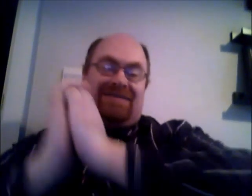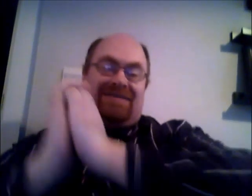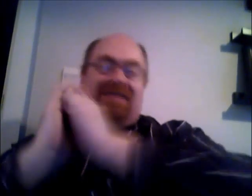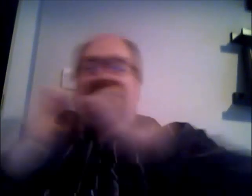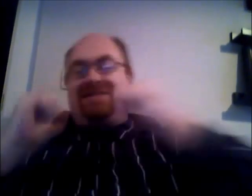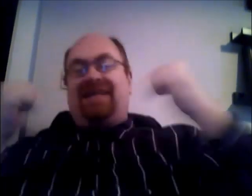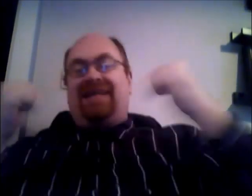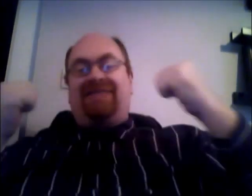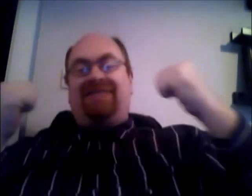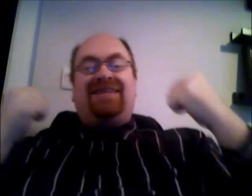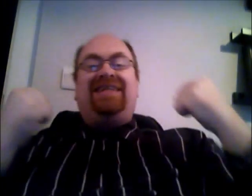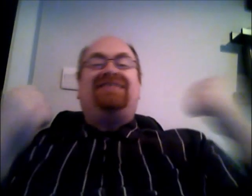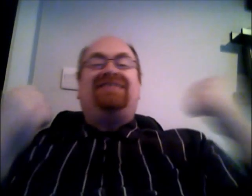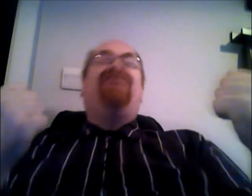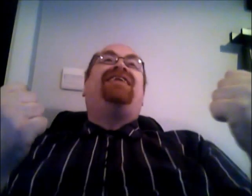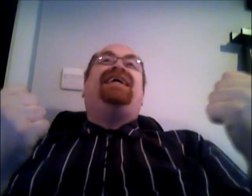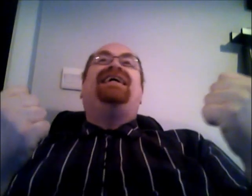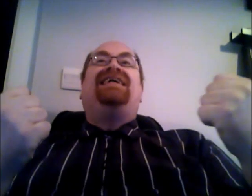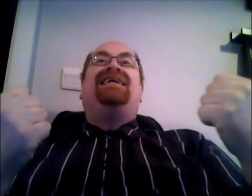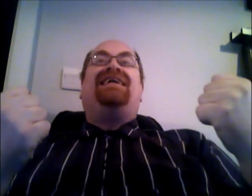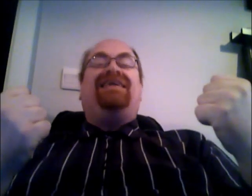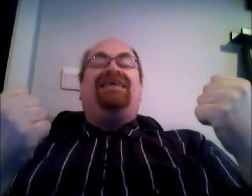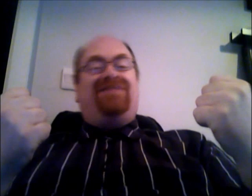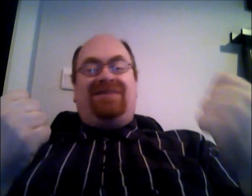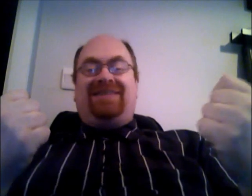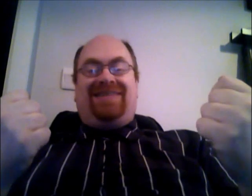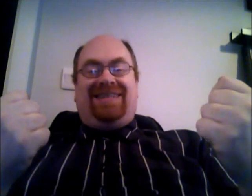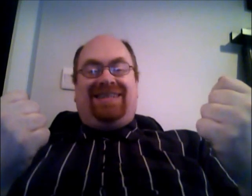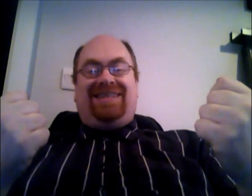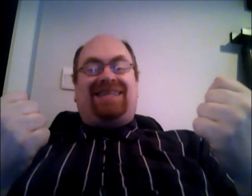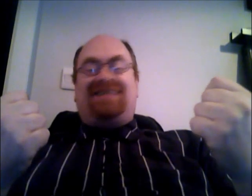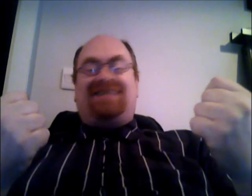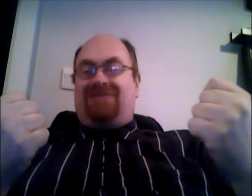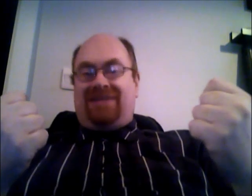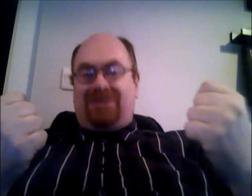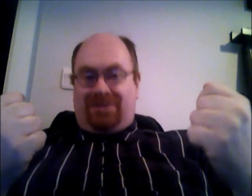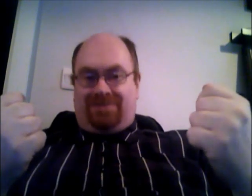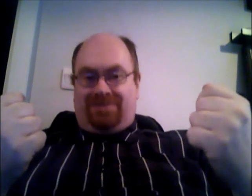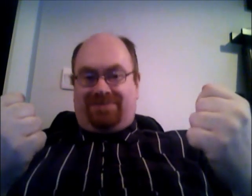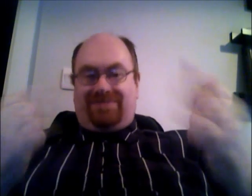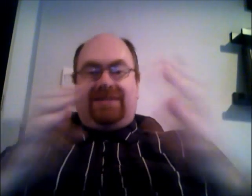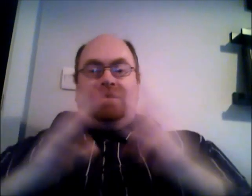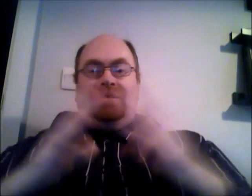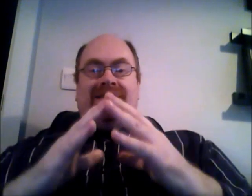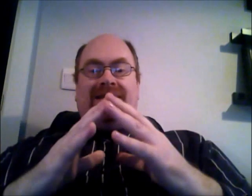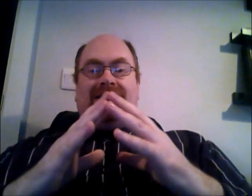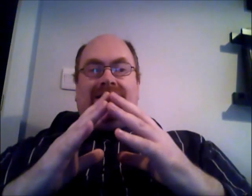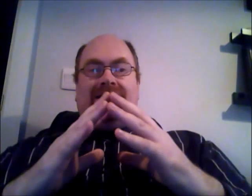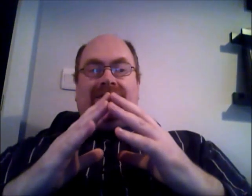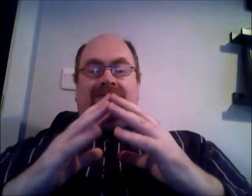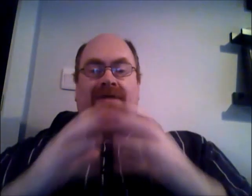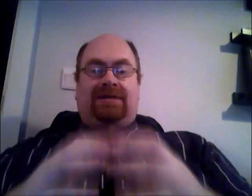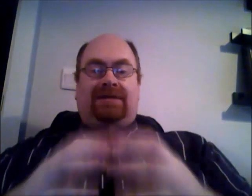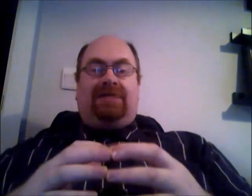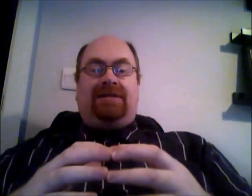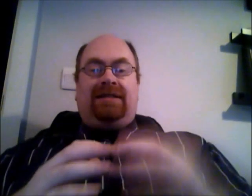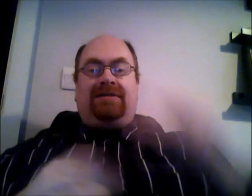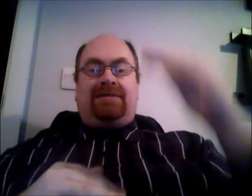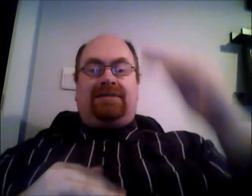everything's great everything's dory unfortunately that's not quite true you see posterity was to bring